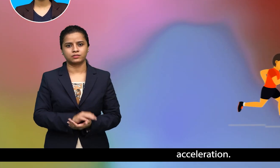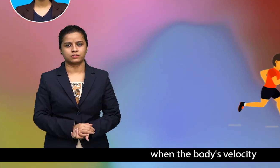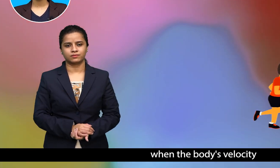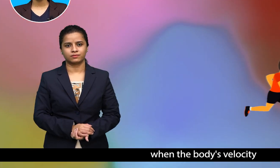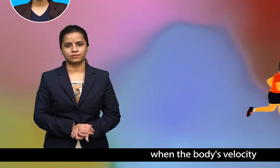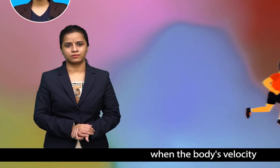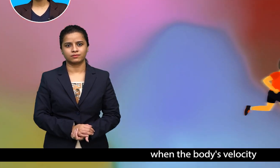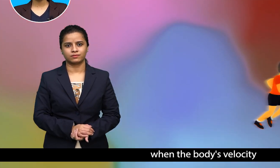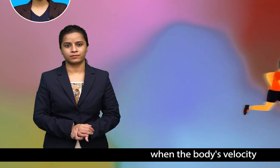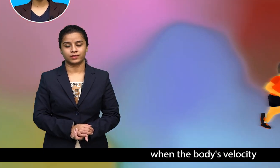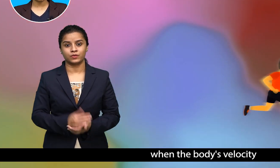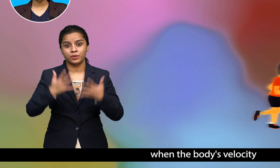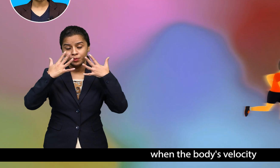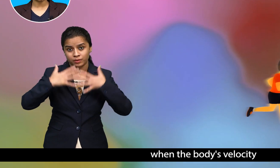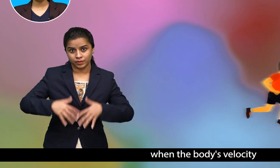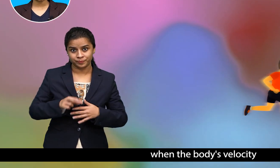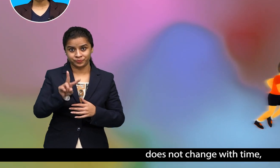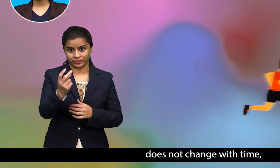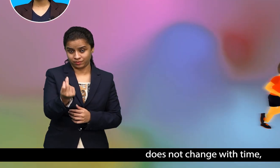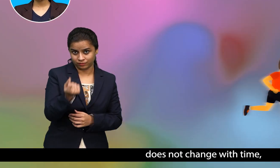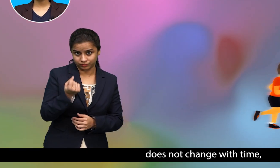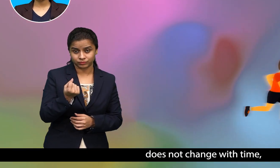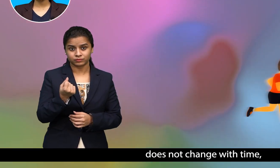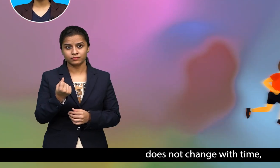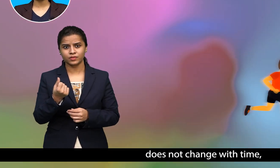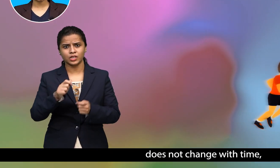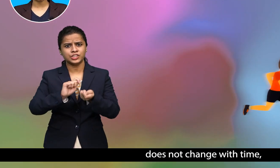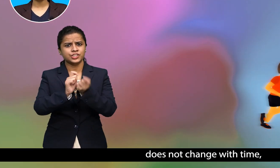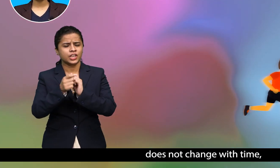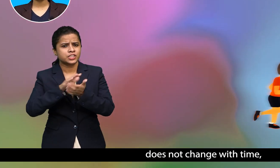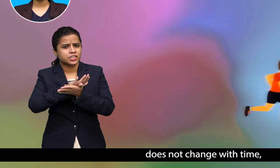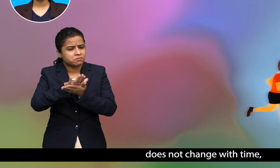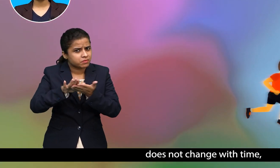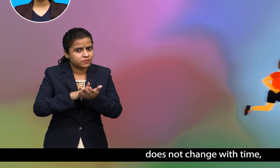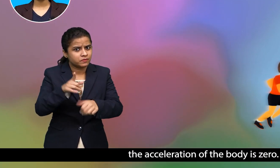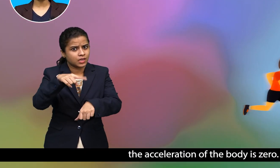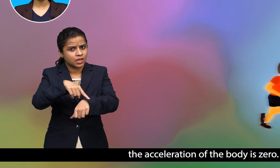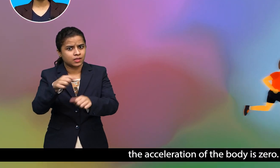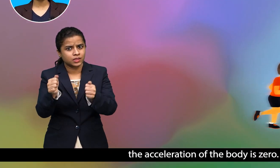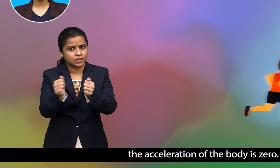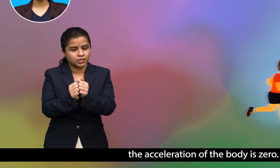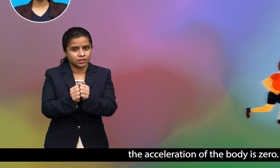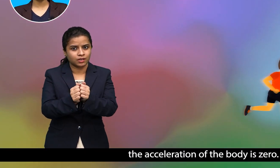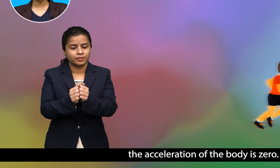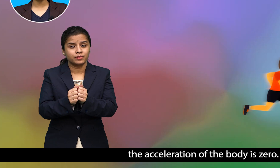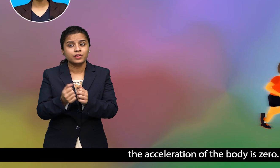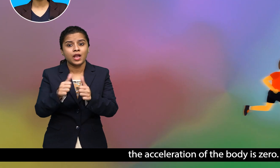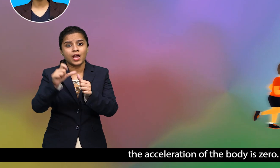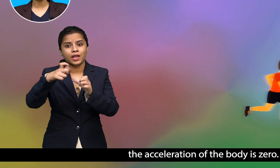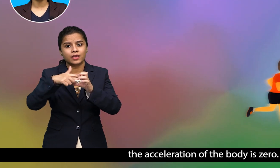acceleration a body's velocity does not change with time the acceleration of the body is zero